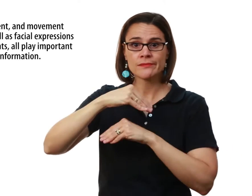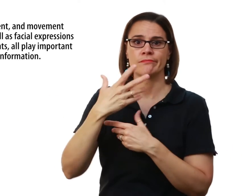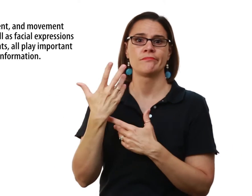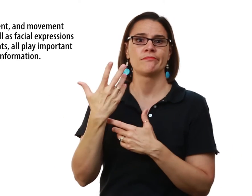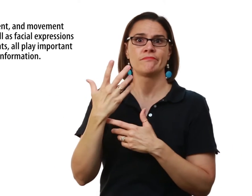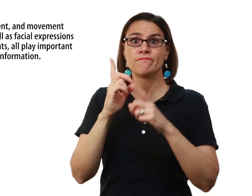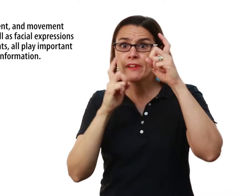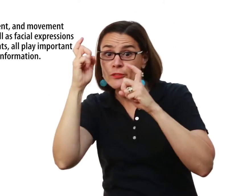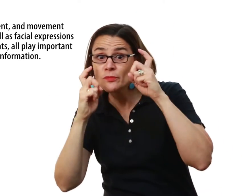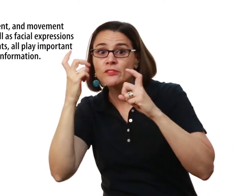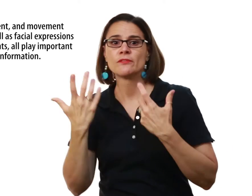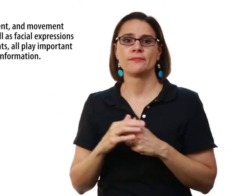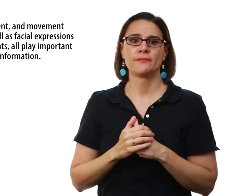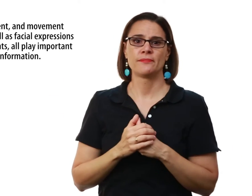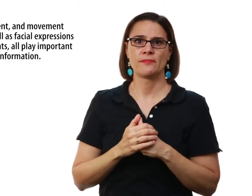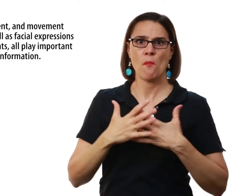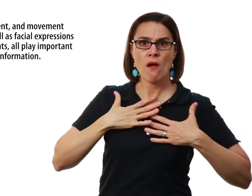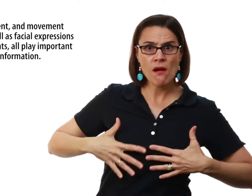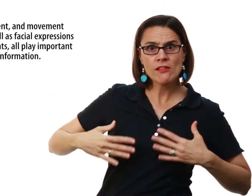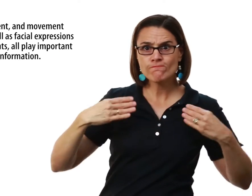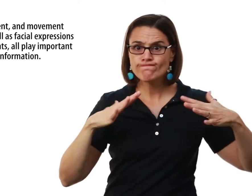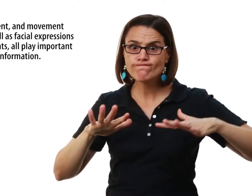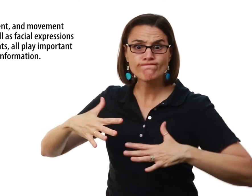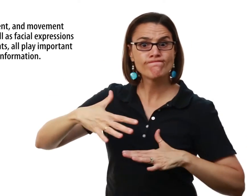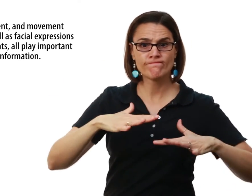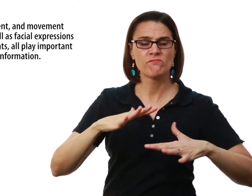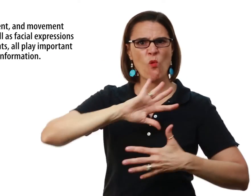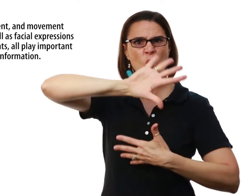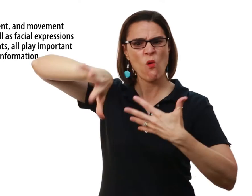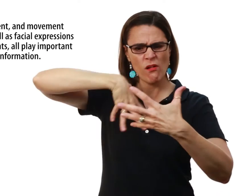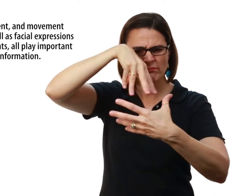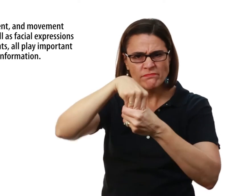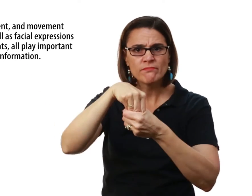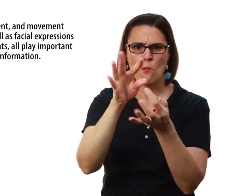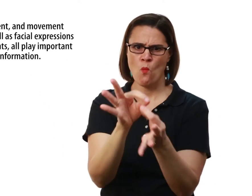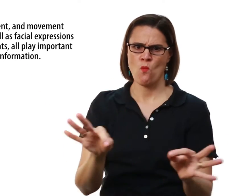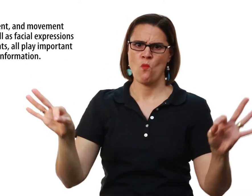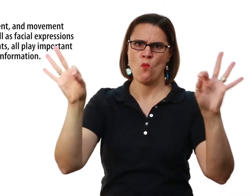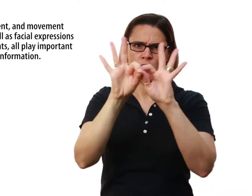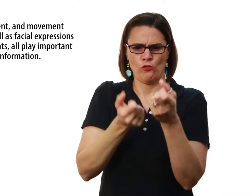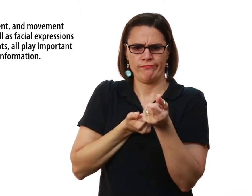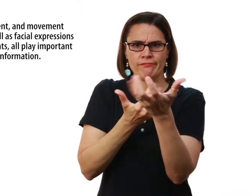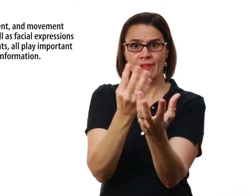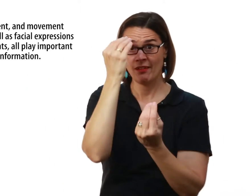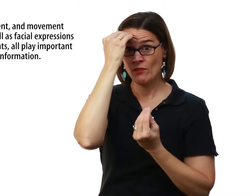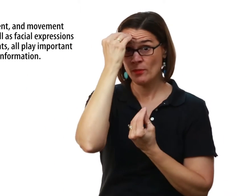As well as facial expressions and body movement All of these components play an important part in conveying